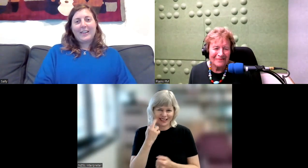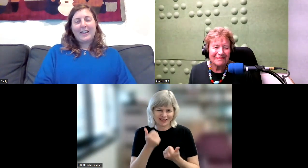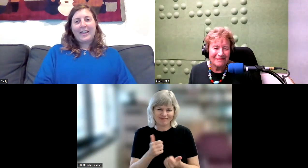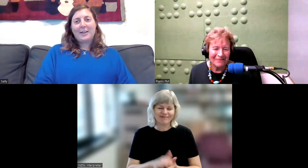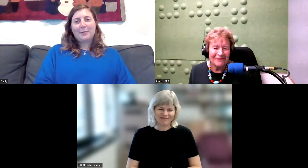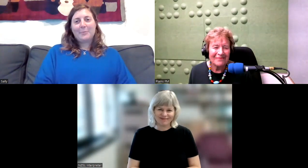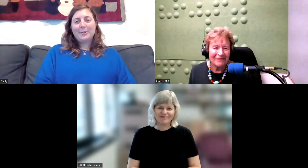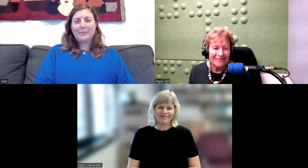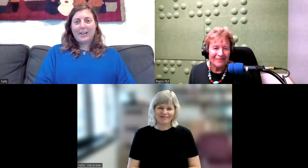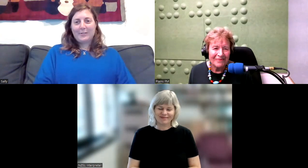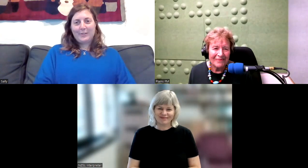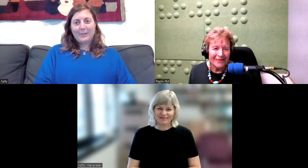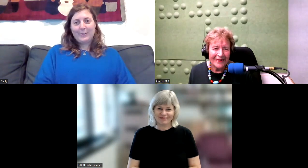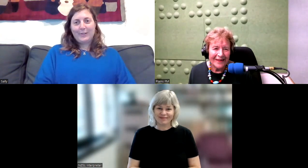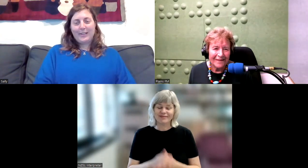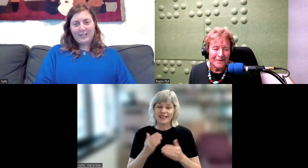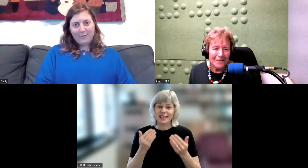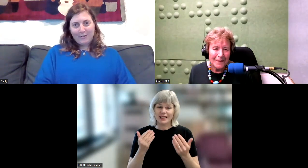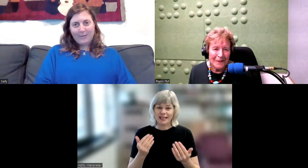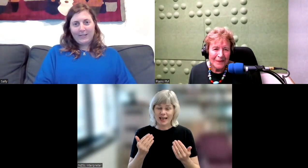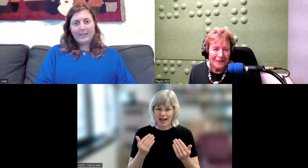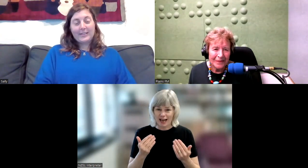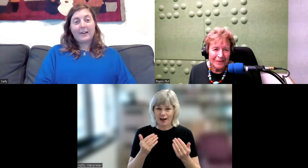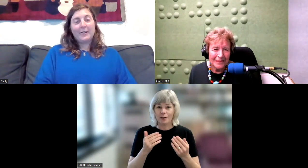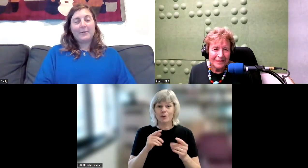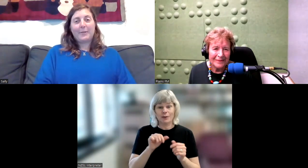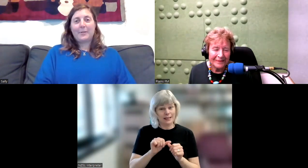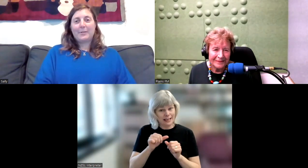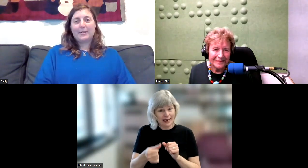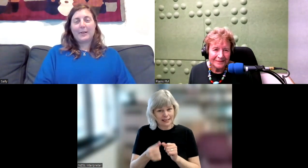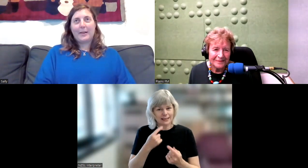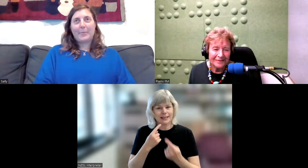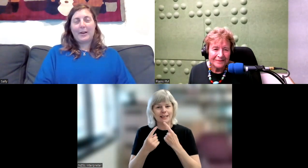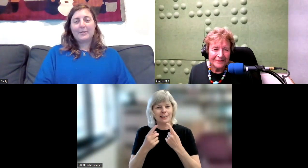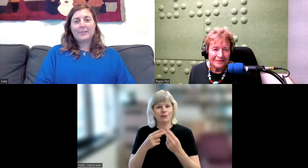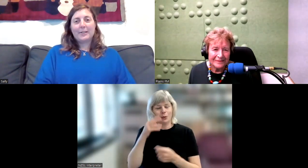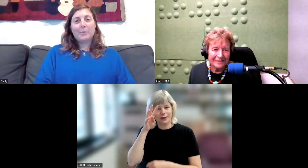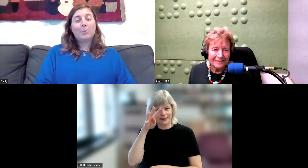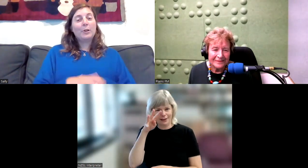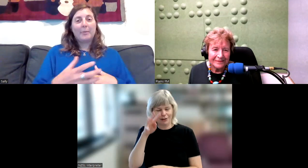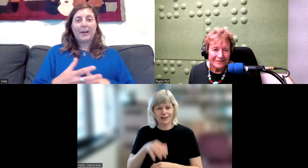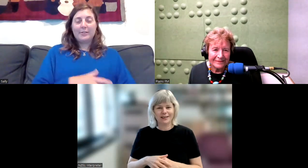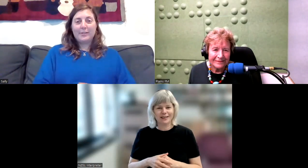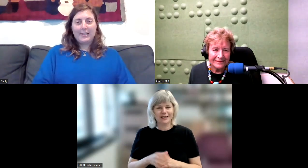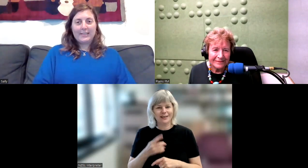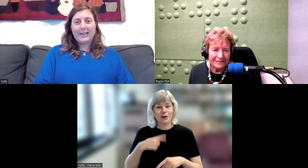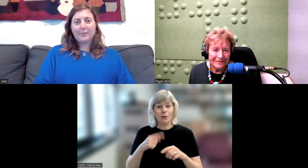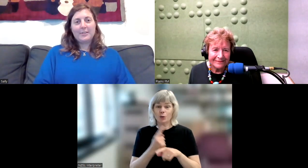And we'll move now to the interview with Sarah, where we talk about, more about New Zealand sign language,